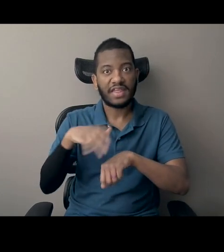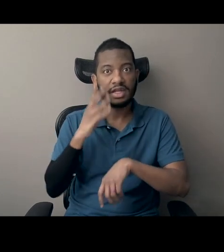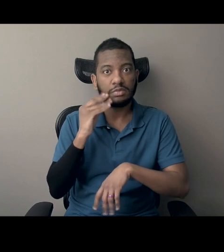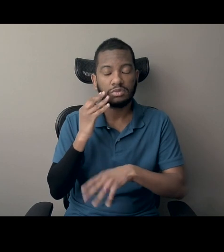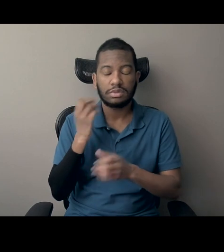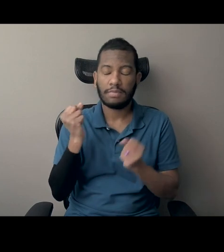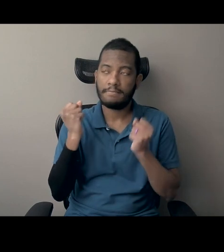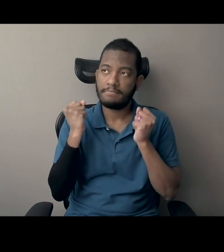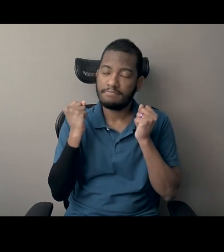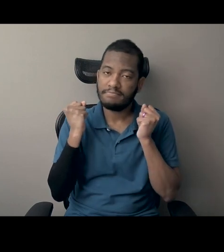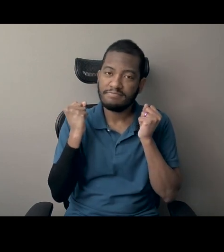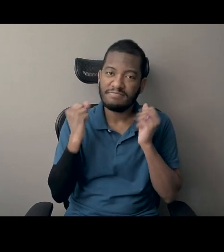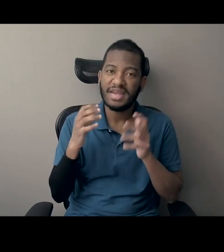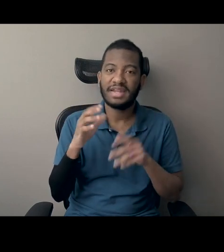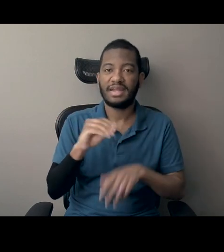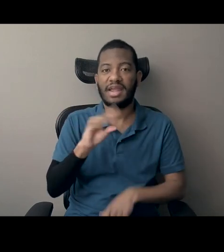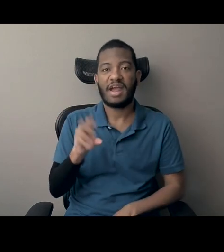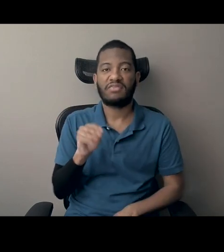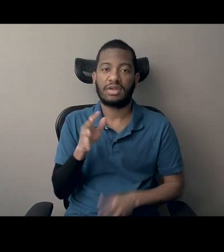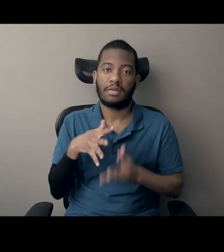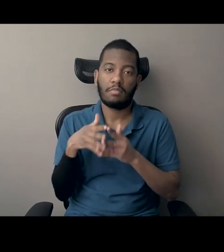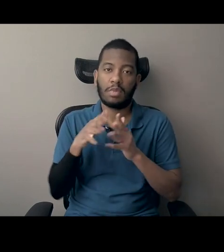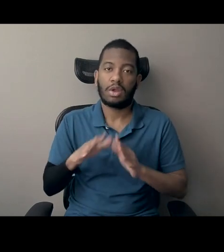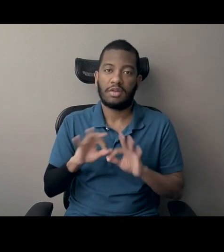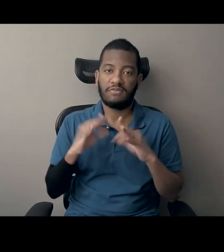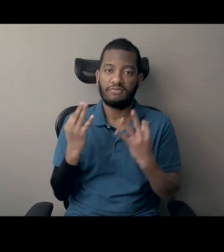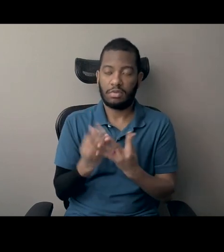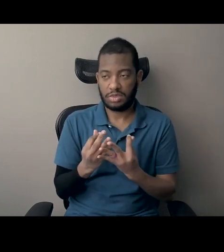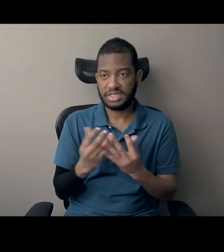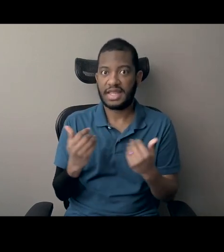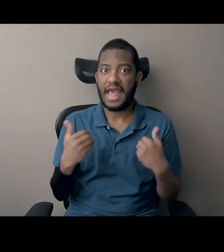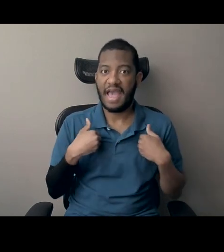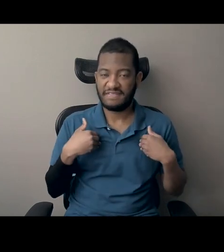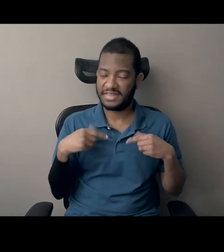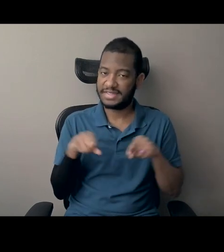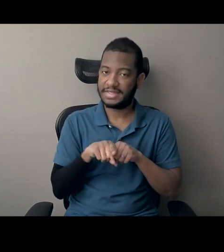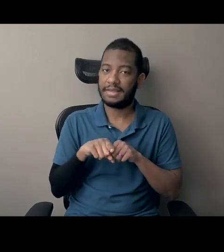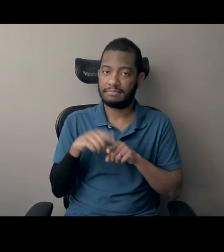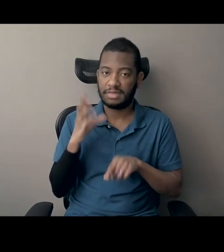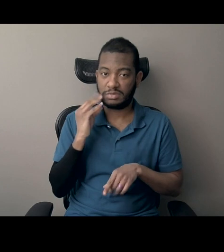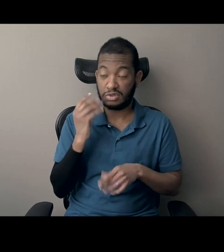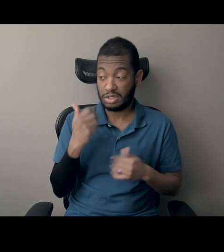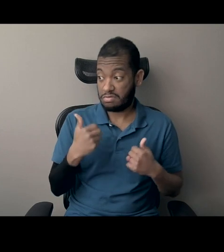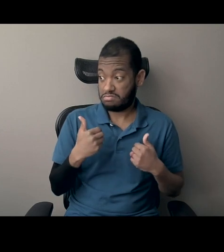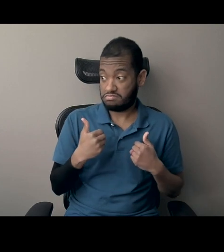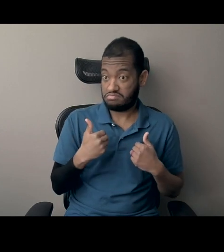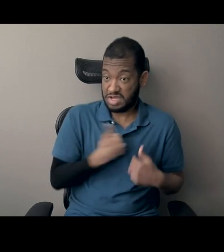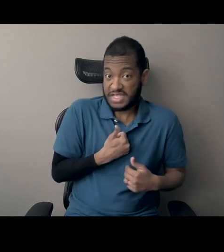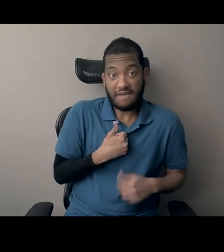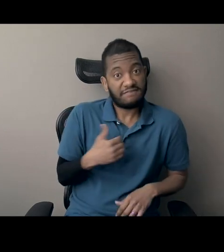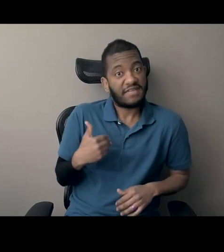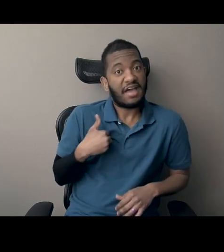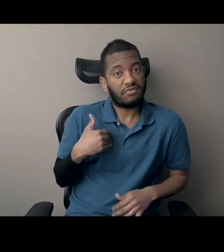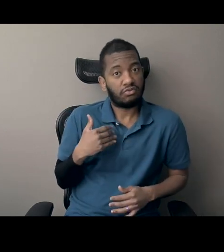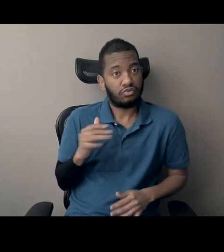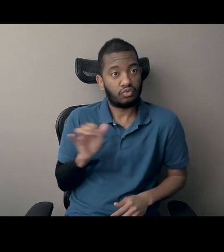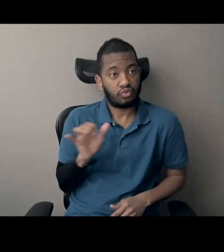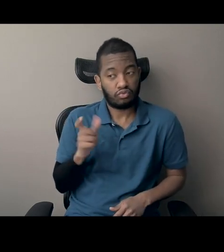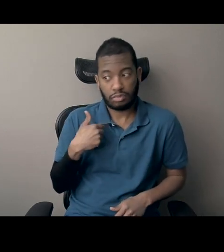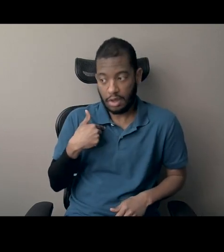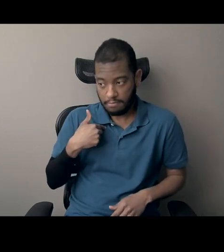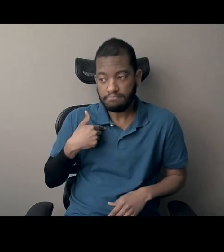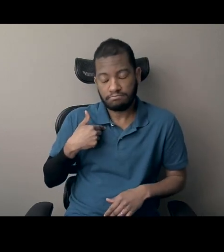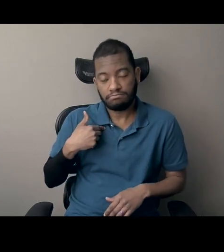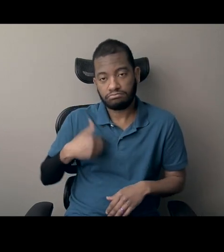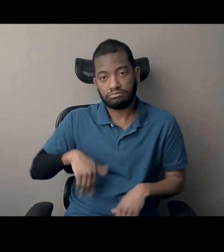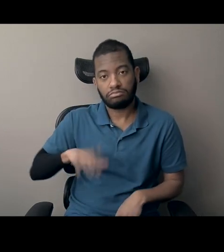to a lot of African-American families across the country, including my own. I'm from Baton Rouge, Louisiana, Louisiana. And I based that part of